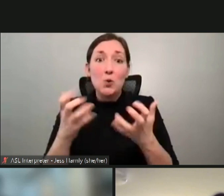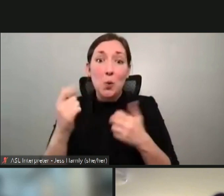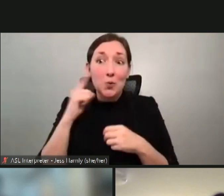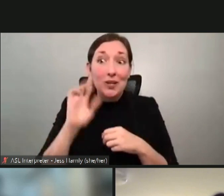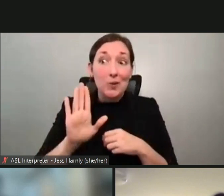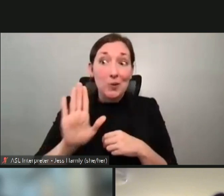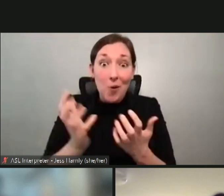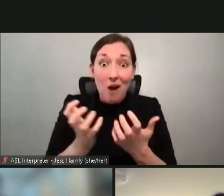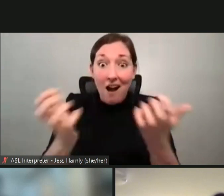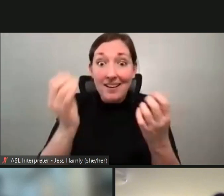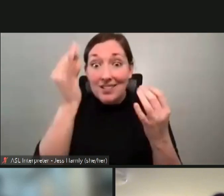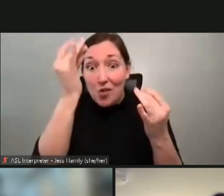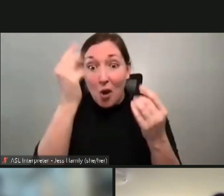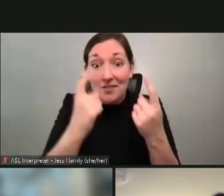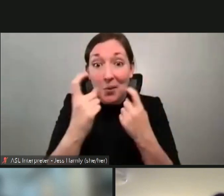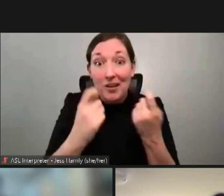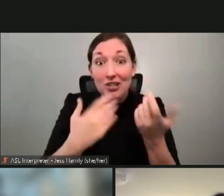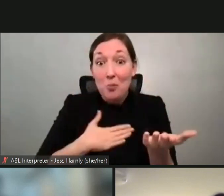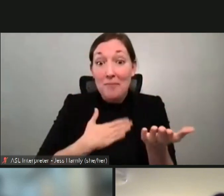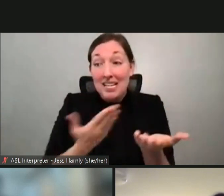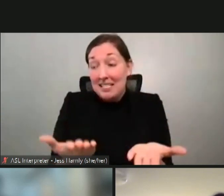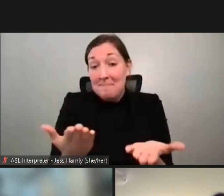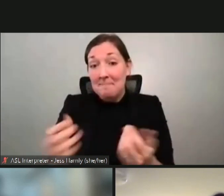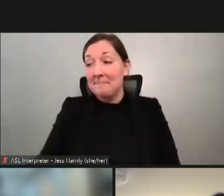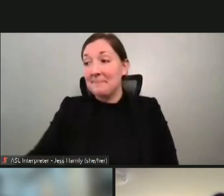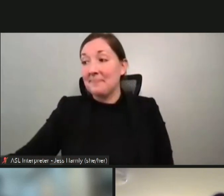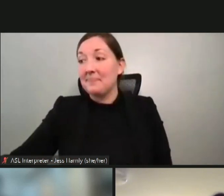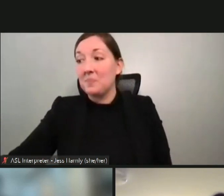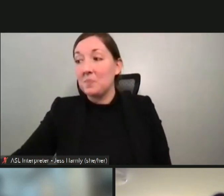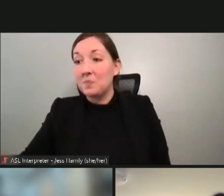like to hear about. So please, if there are any questions, let's take them now.